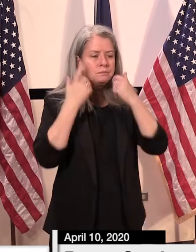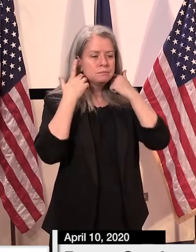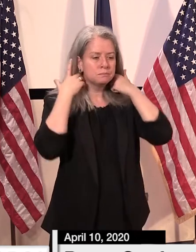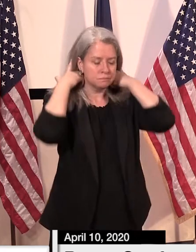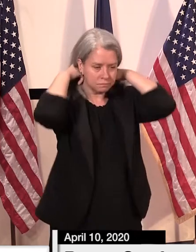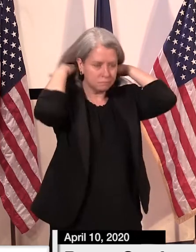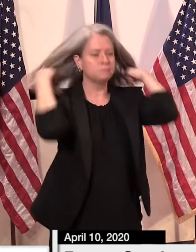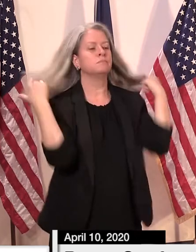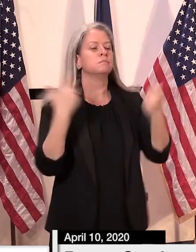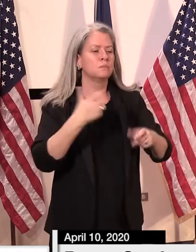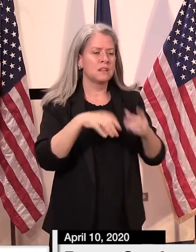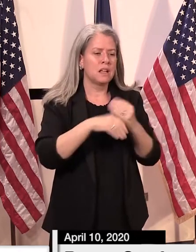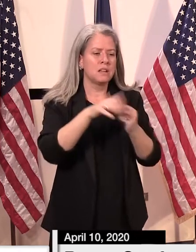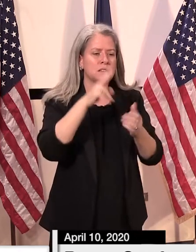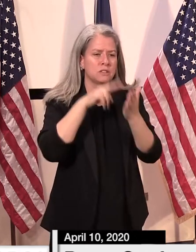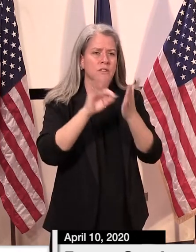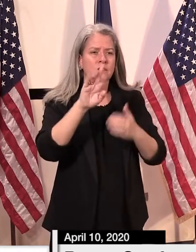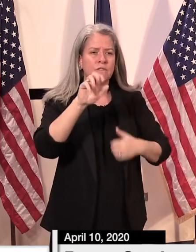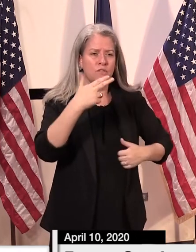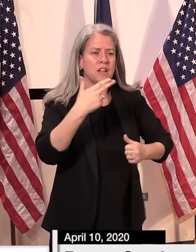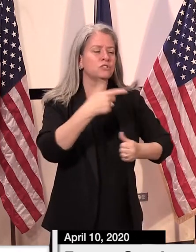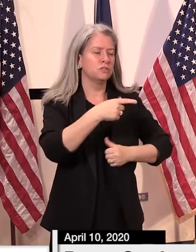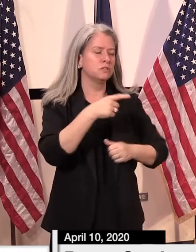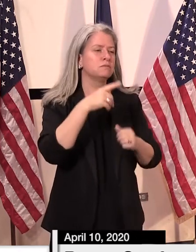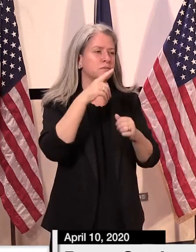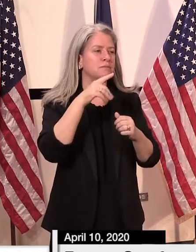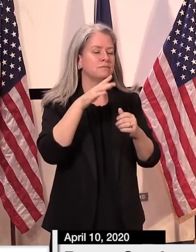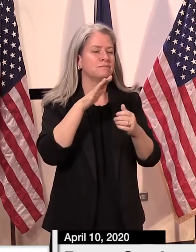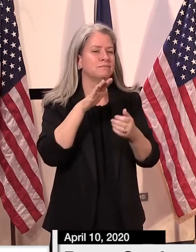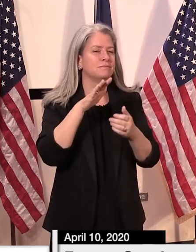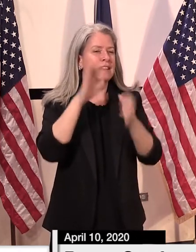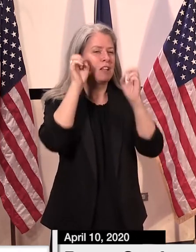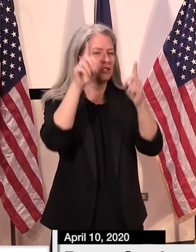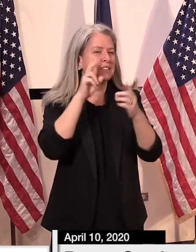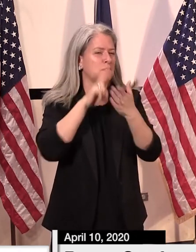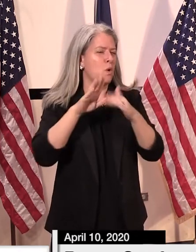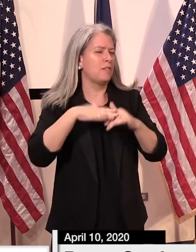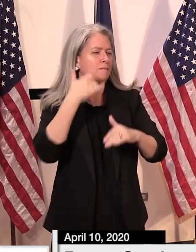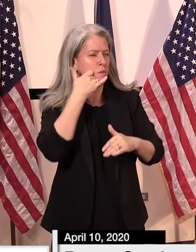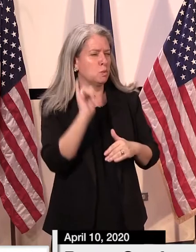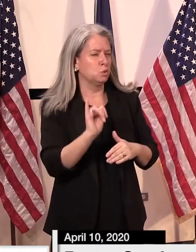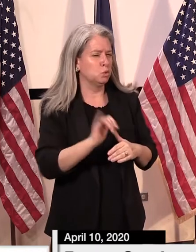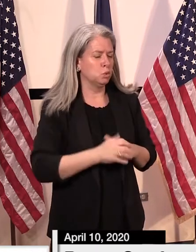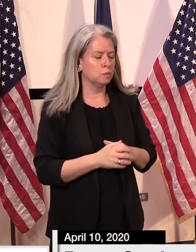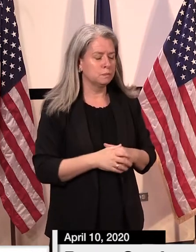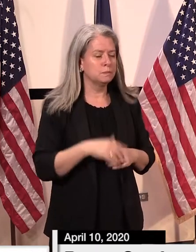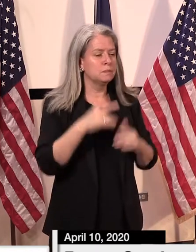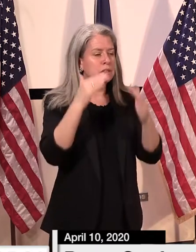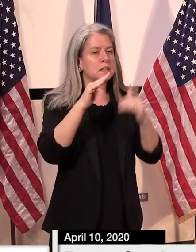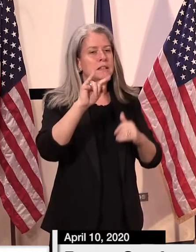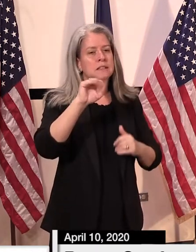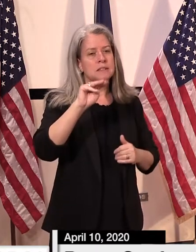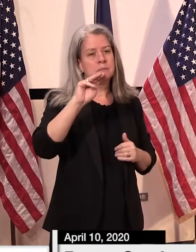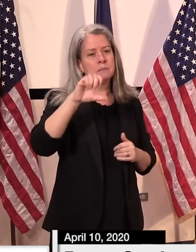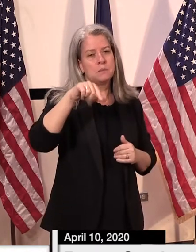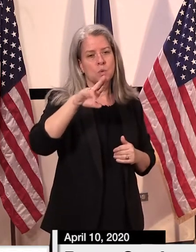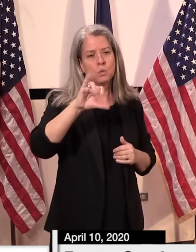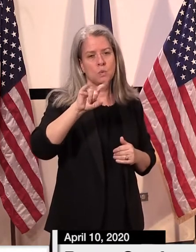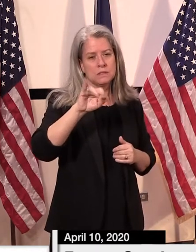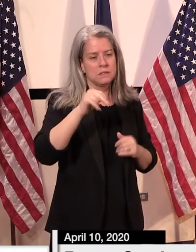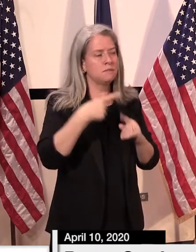Also, just to add Secretary of French, Education Secretary is on the phone, too. missed him, sorry. Tim Quiston, Vermont Business Magazine.